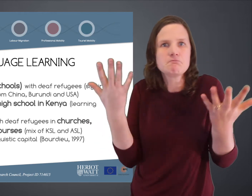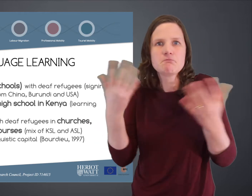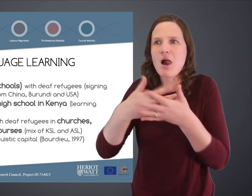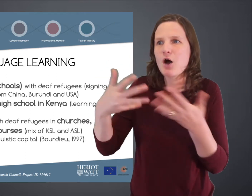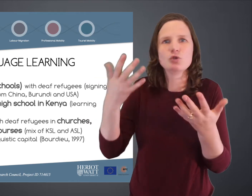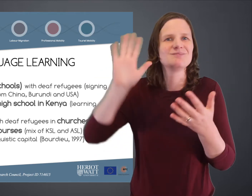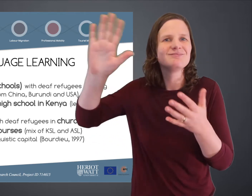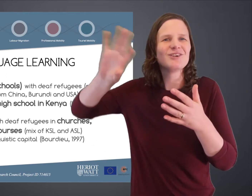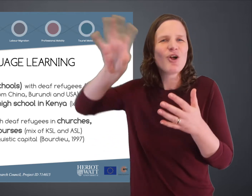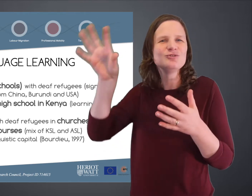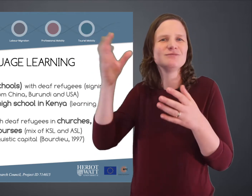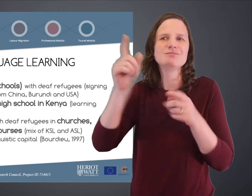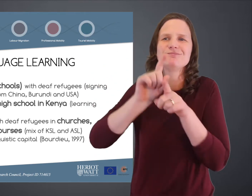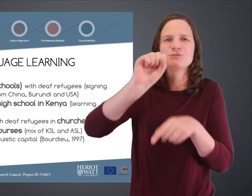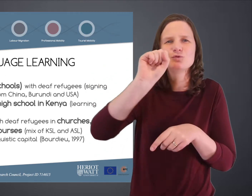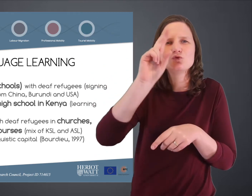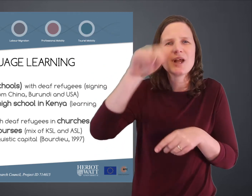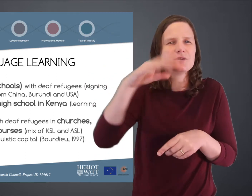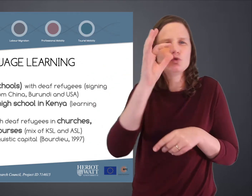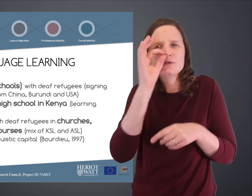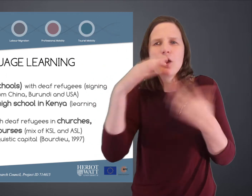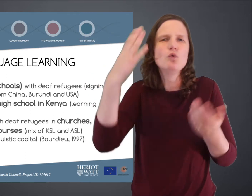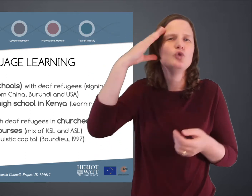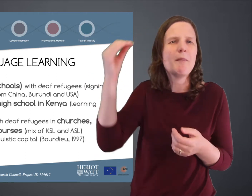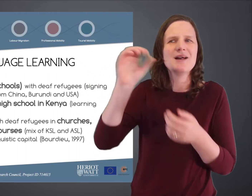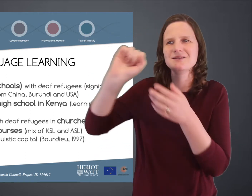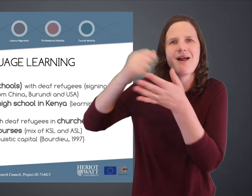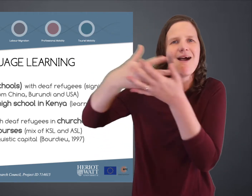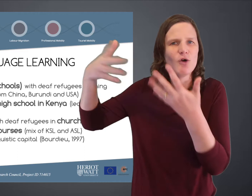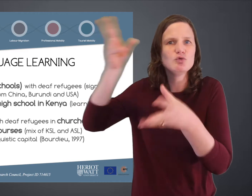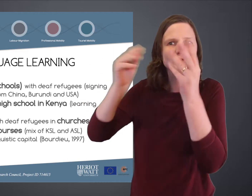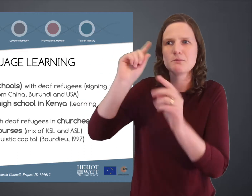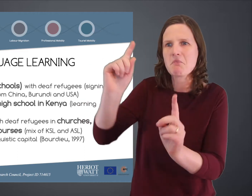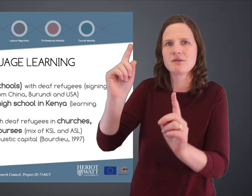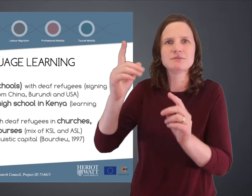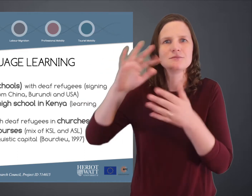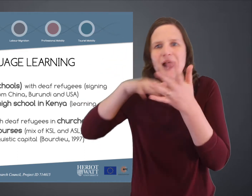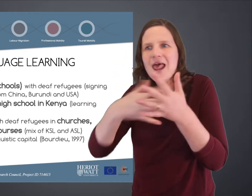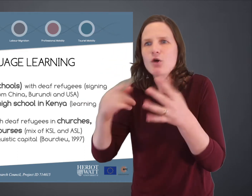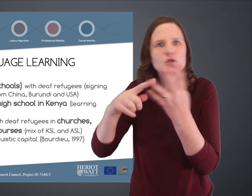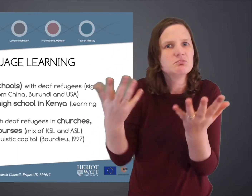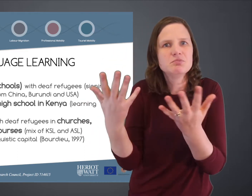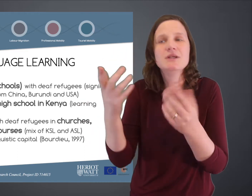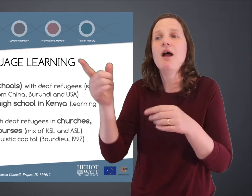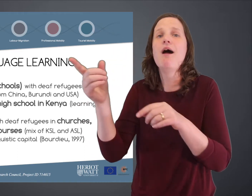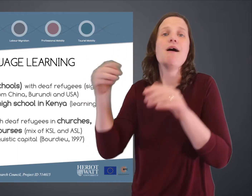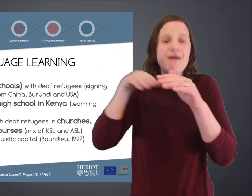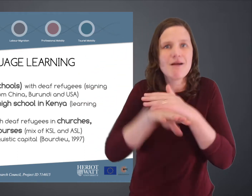the neighbouring countries had the languages from their own countries, either Somalia or Sudan, which they had learned before coming to the